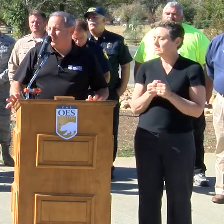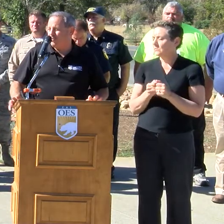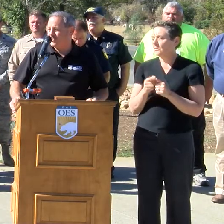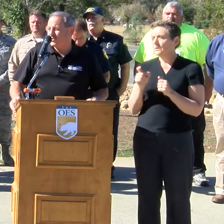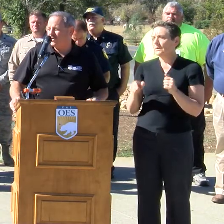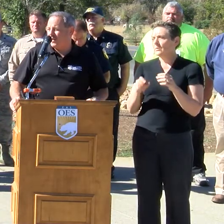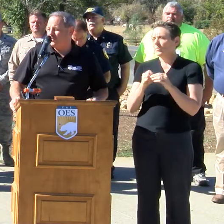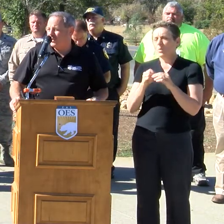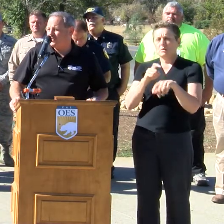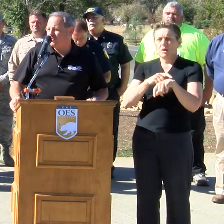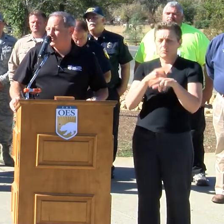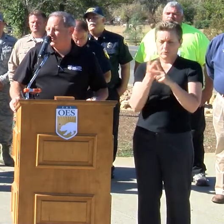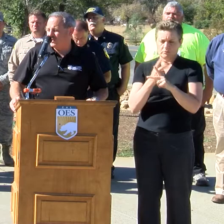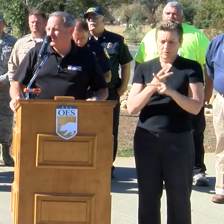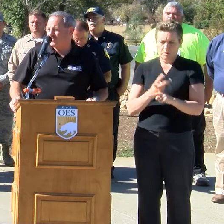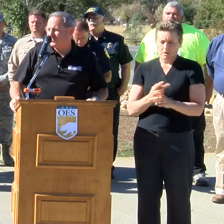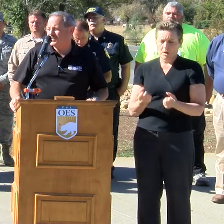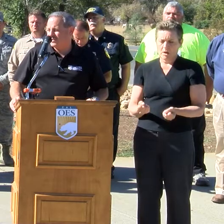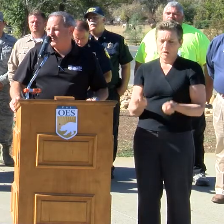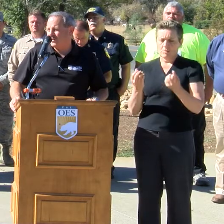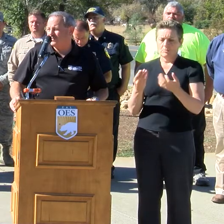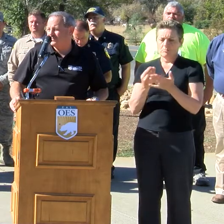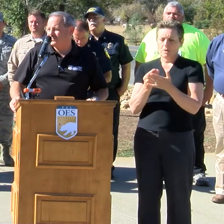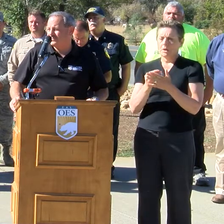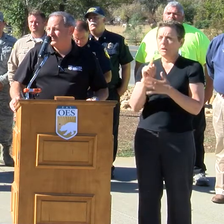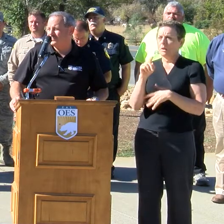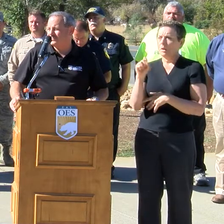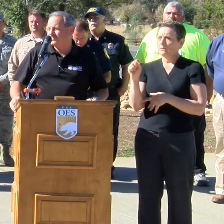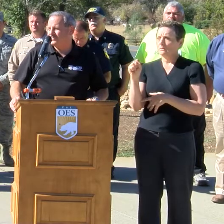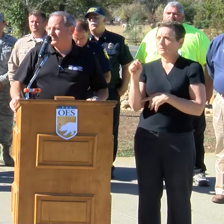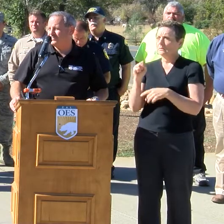more number crunching on that. But, you know, certainly it's going to be significant.